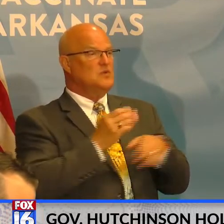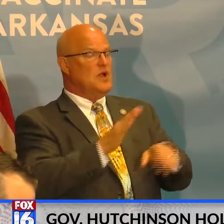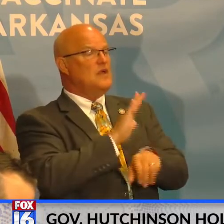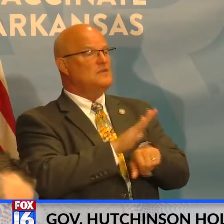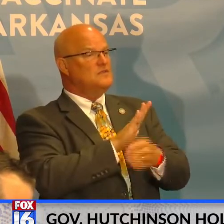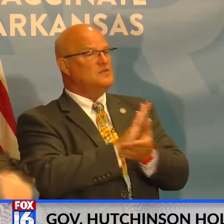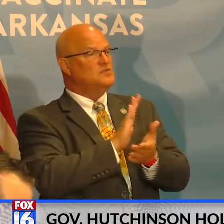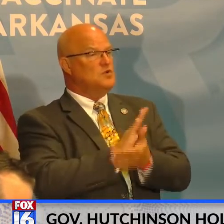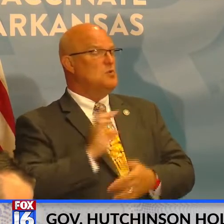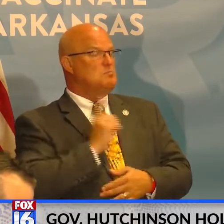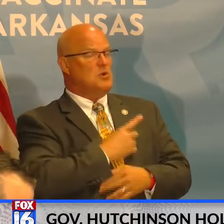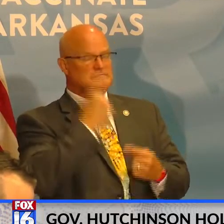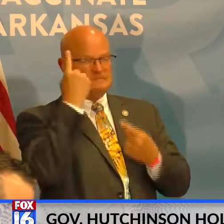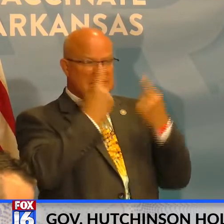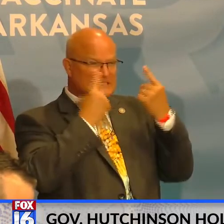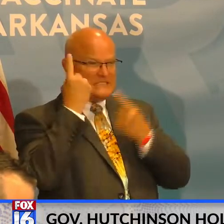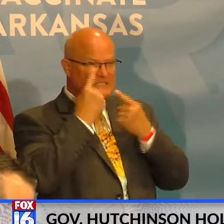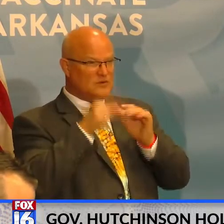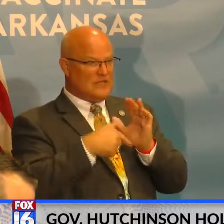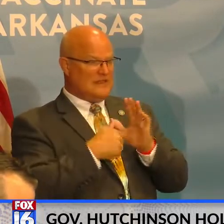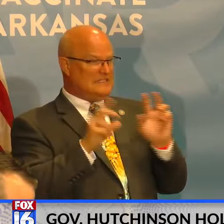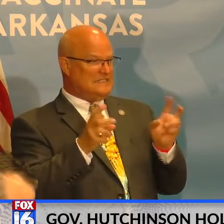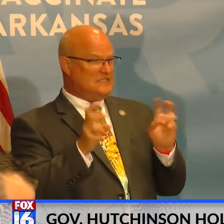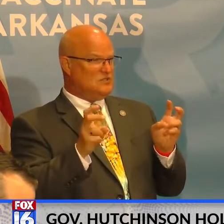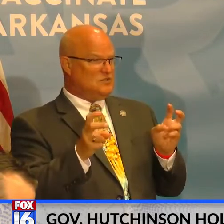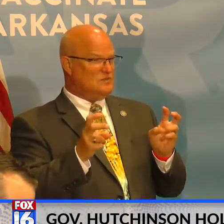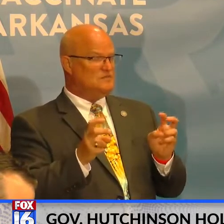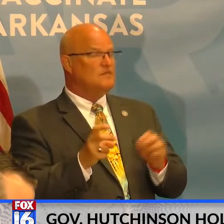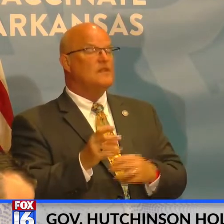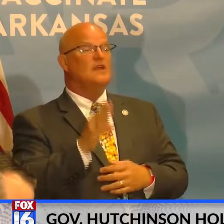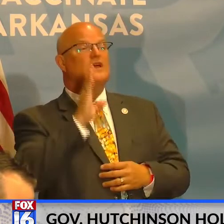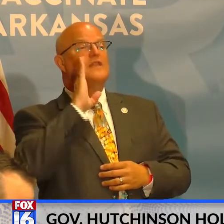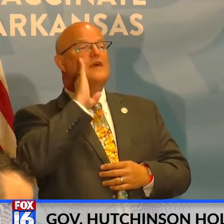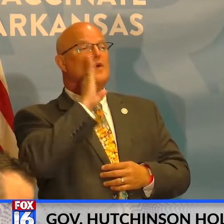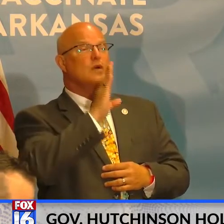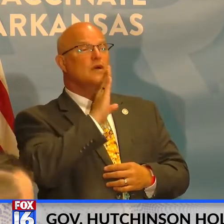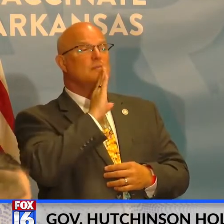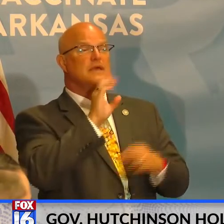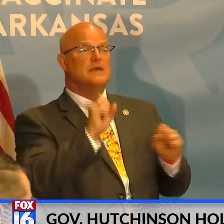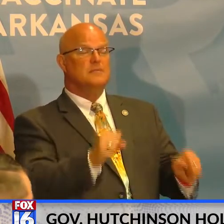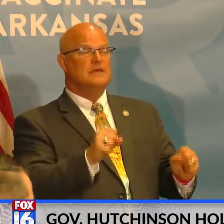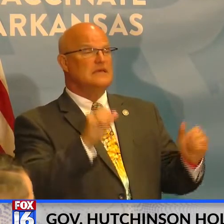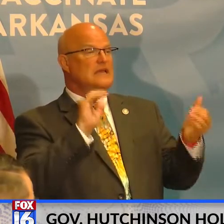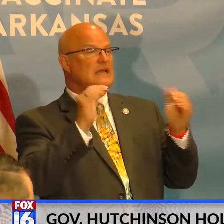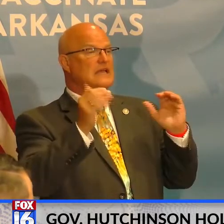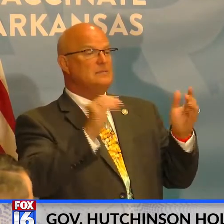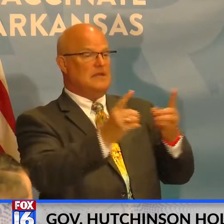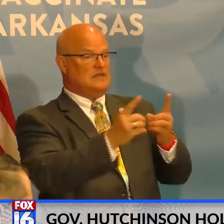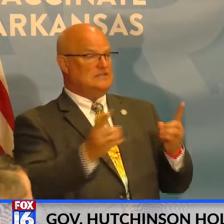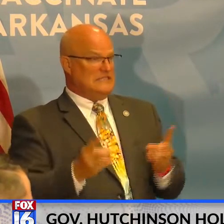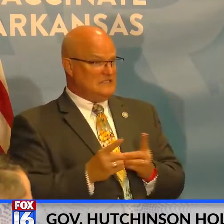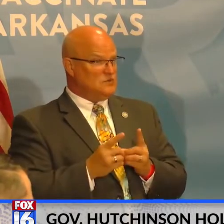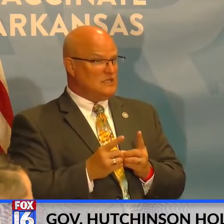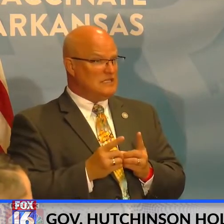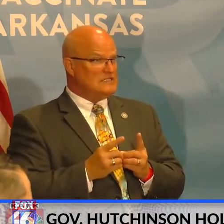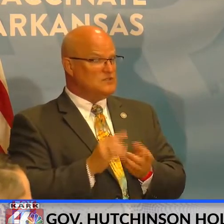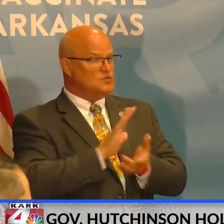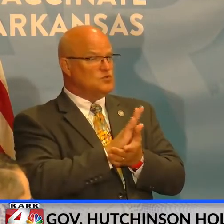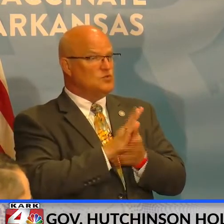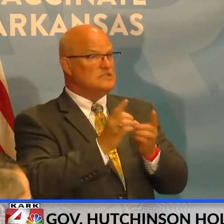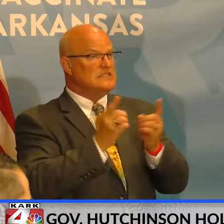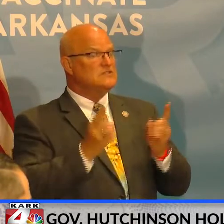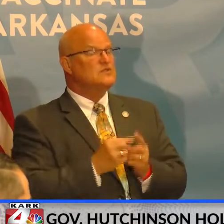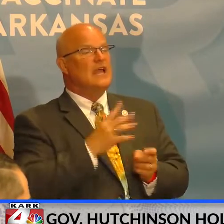boards are considering this issue. There will be an ability to compare districts and the